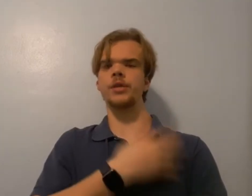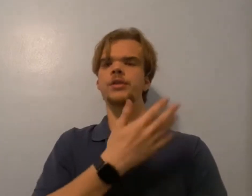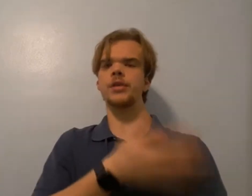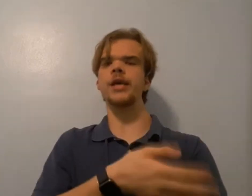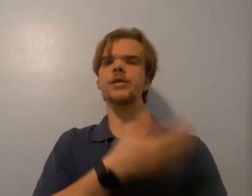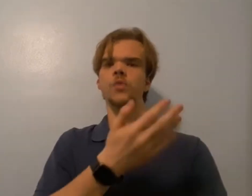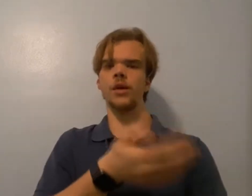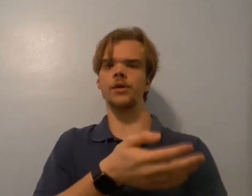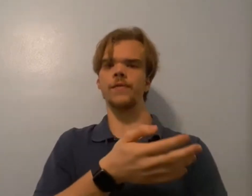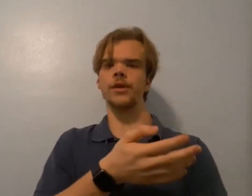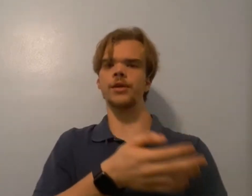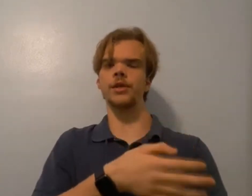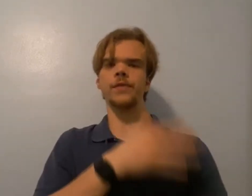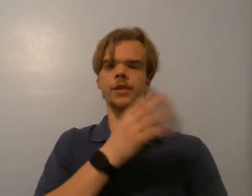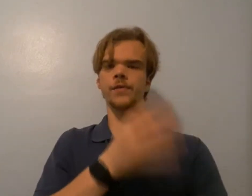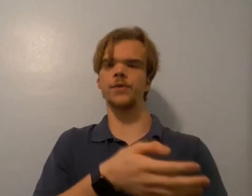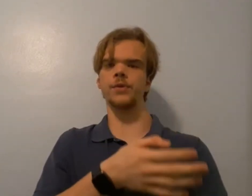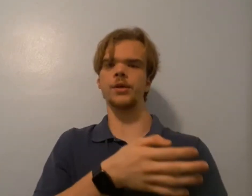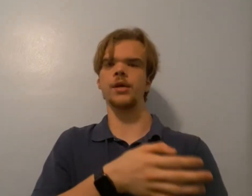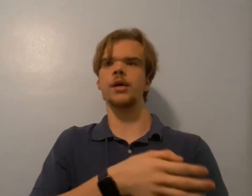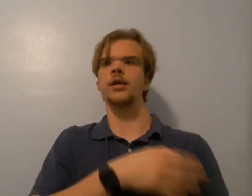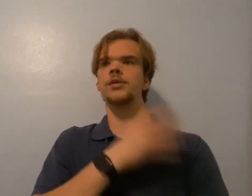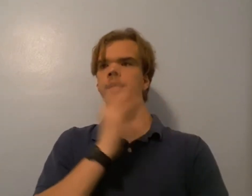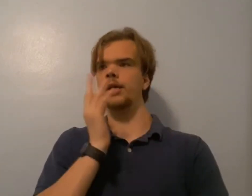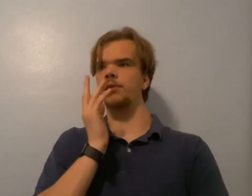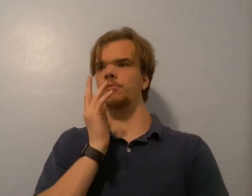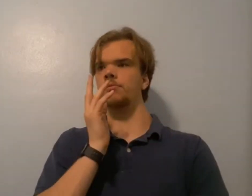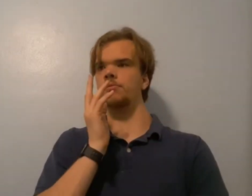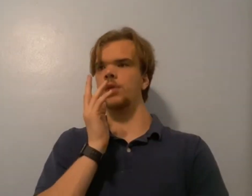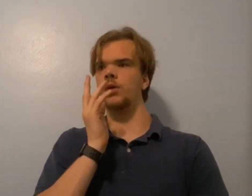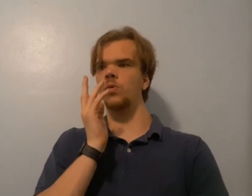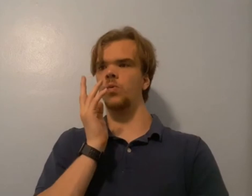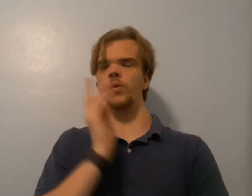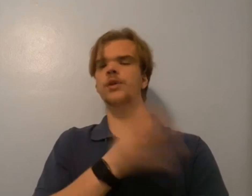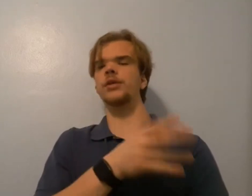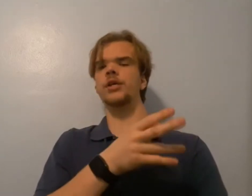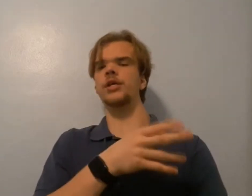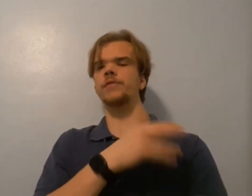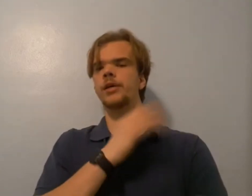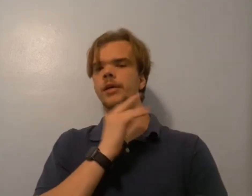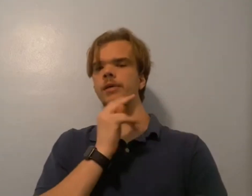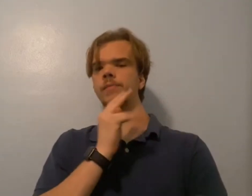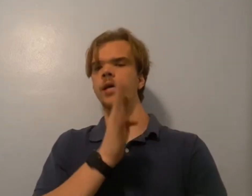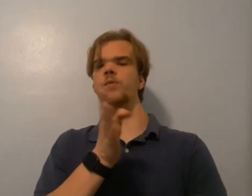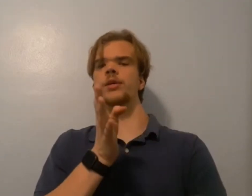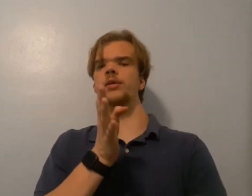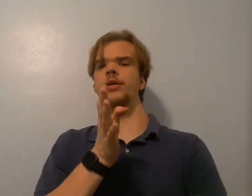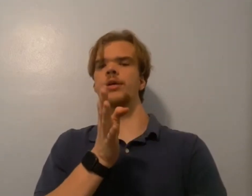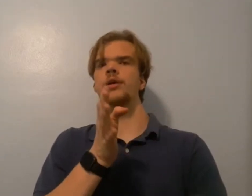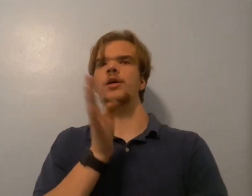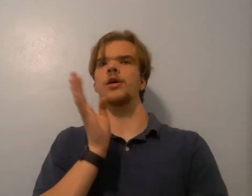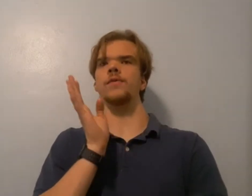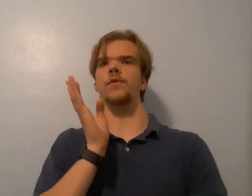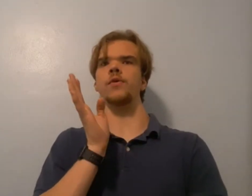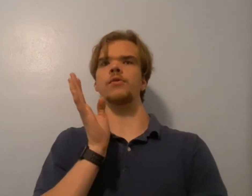but it just takes a while to find stuff individually. Checking weekly, if not bi-weekly, for